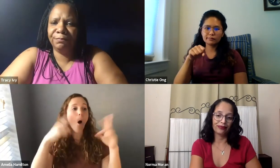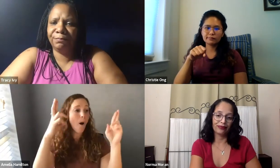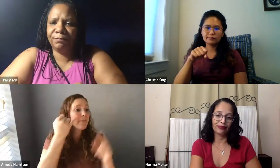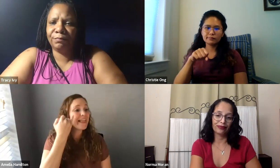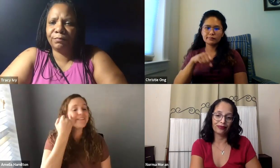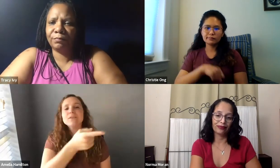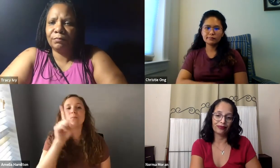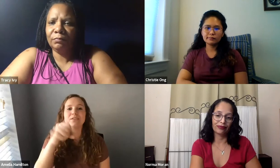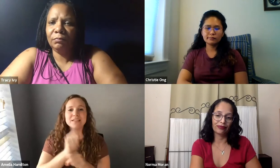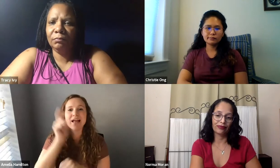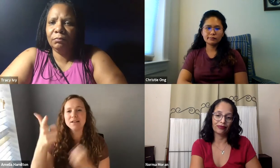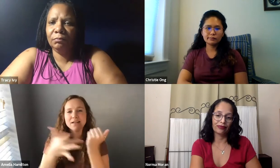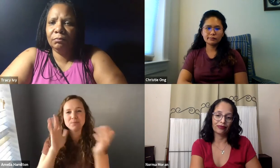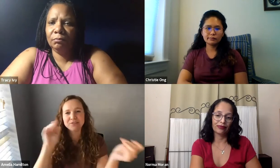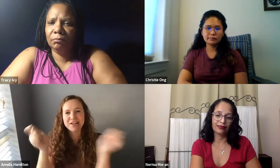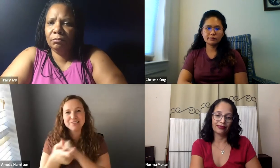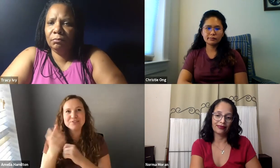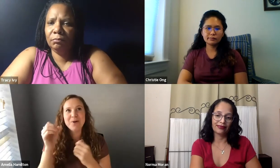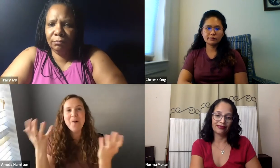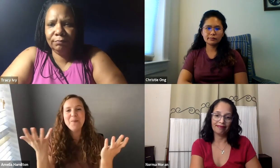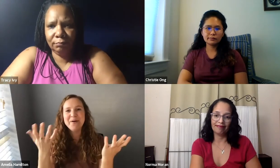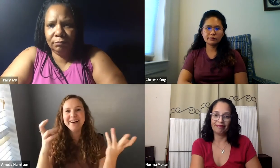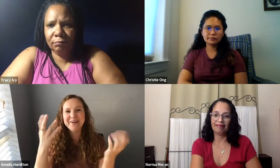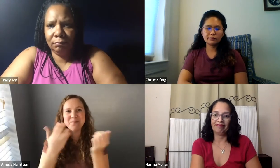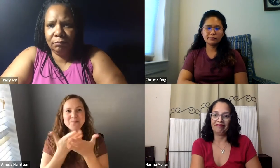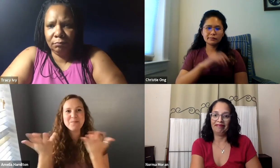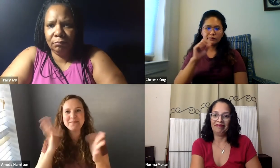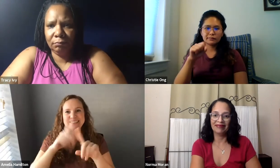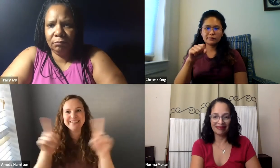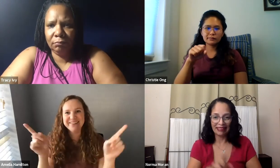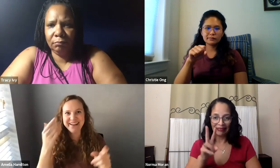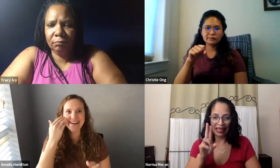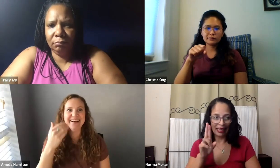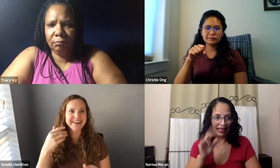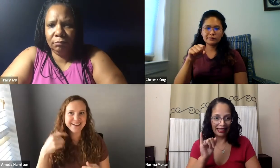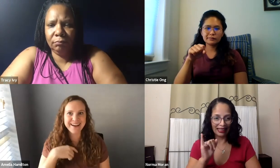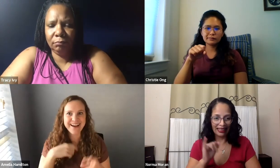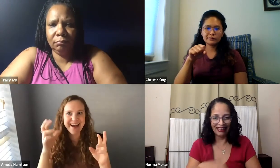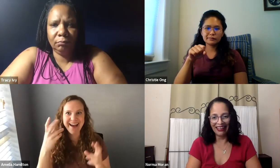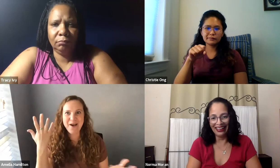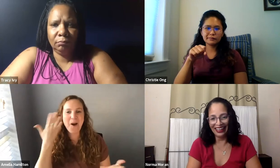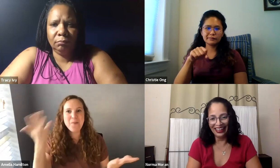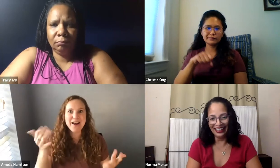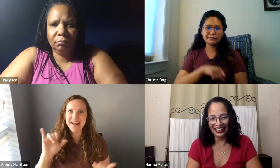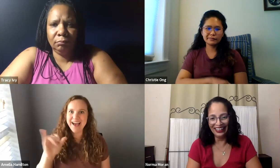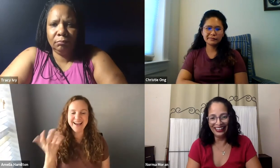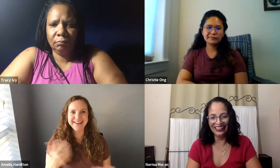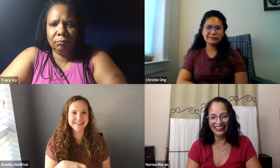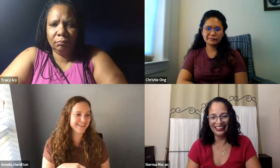to have some type of communication set up like an ASL hotline. Also, with technology changing, everything is probably going to be so different if this were ever to